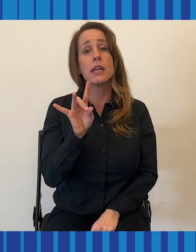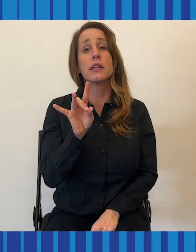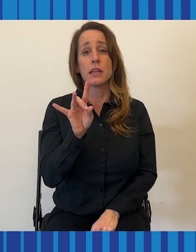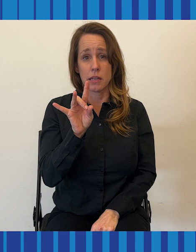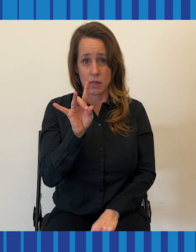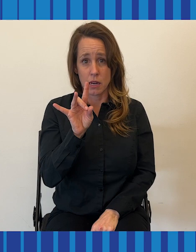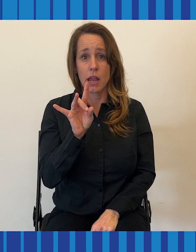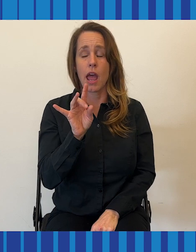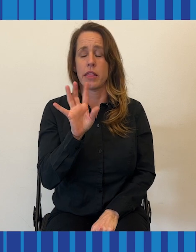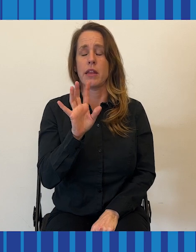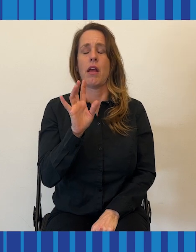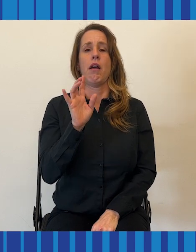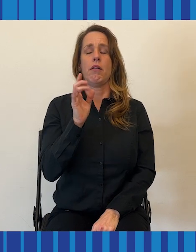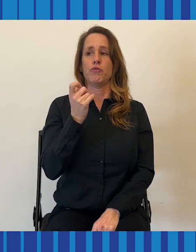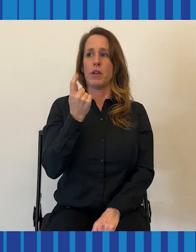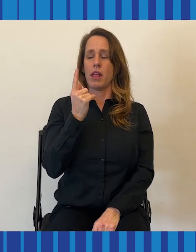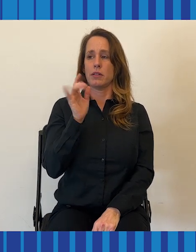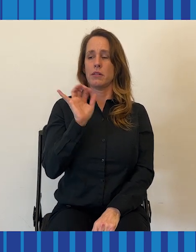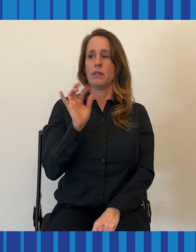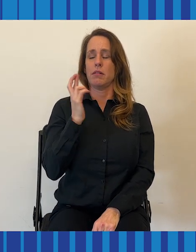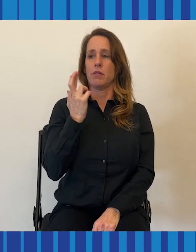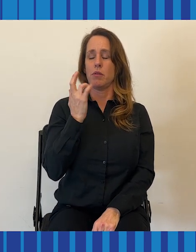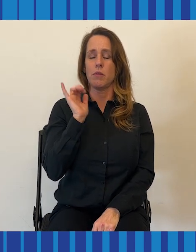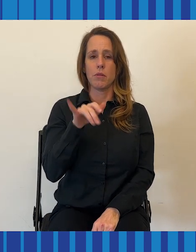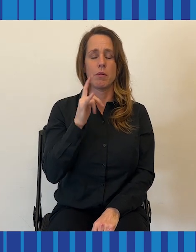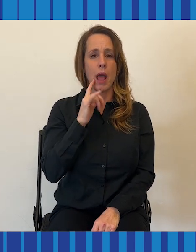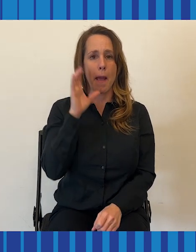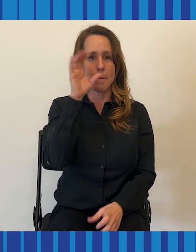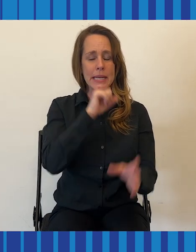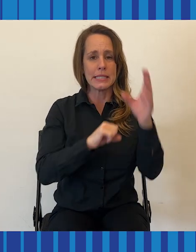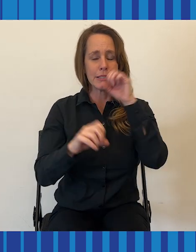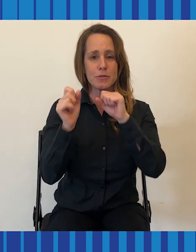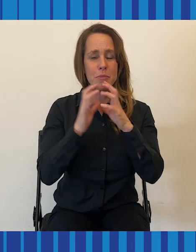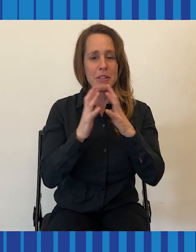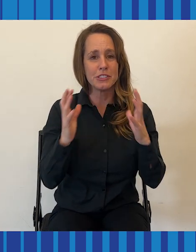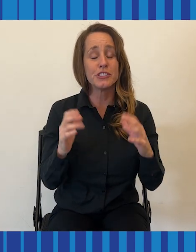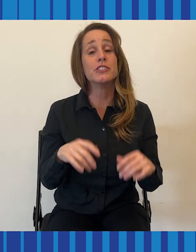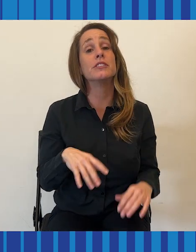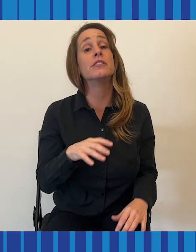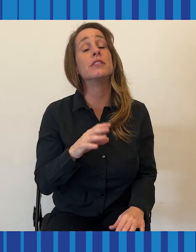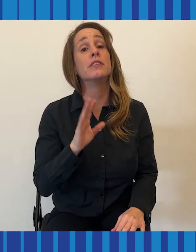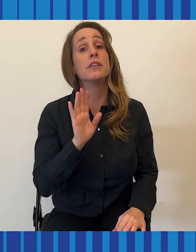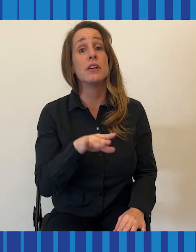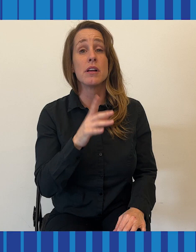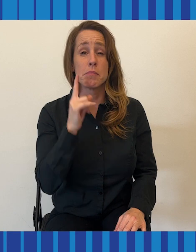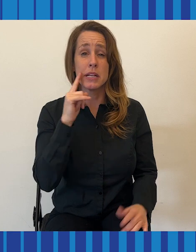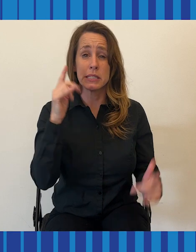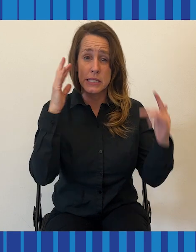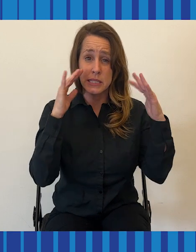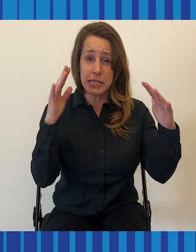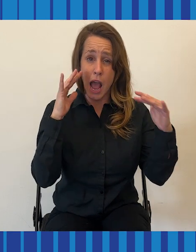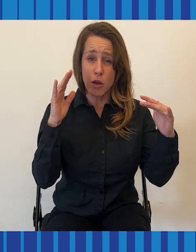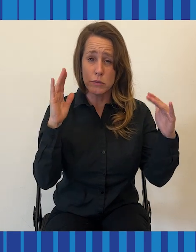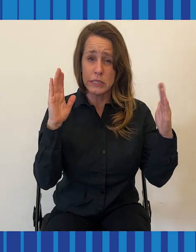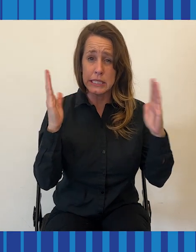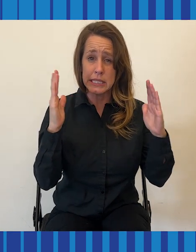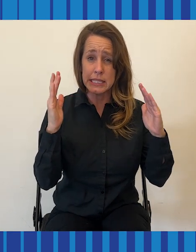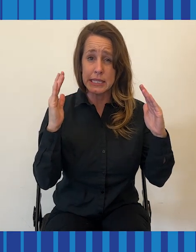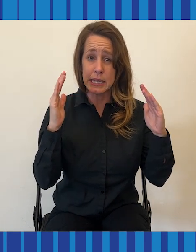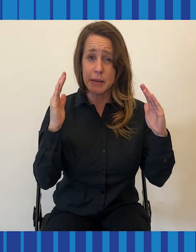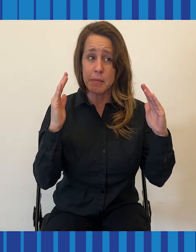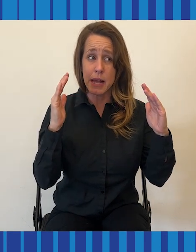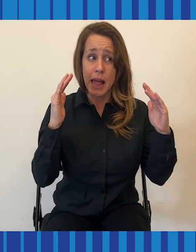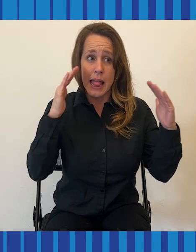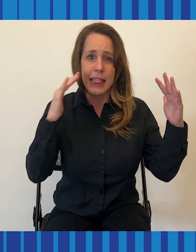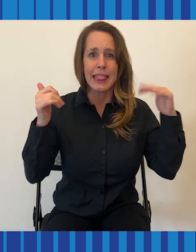found out what I had been missing. It sounds as though, to me, that sounds are louder